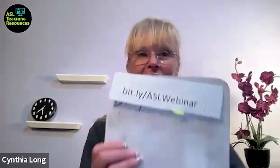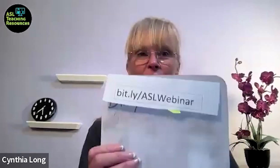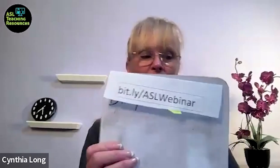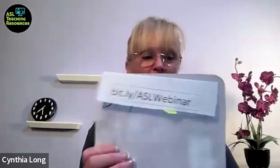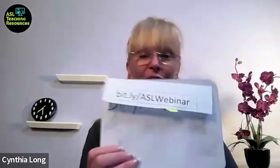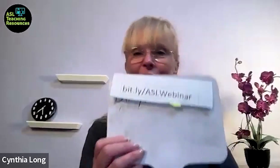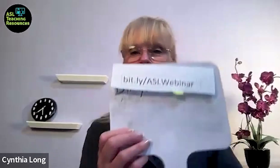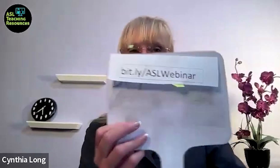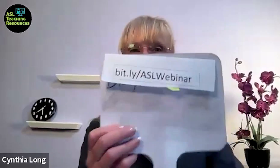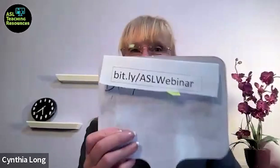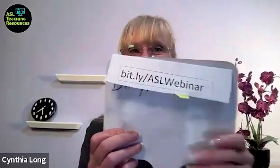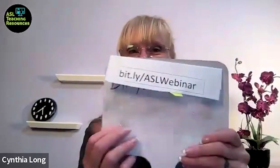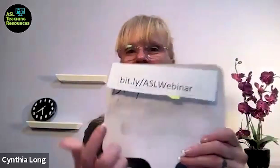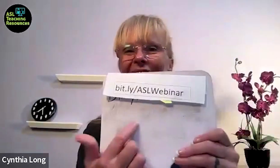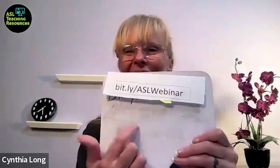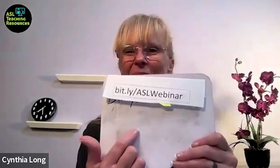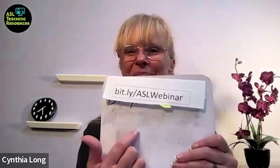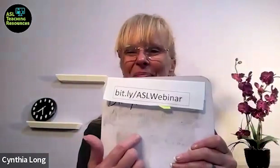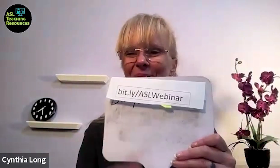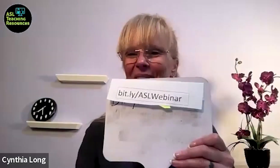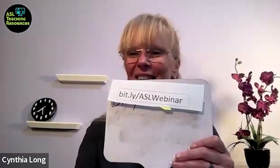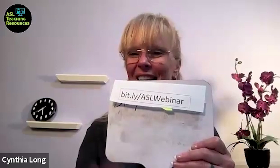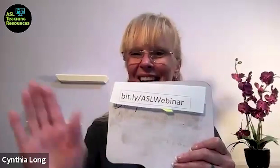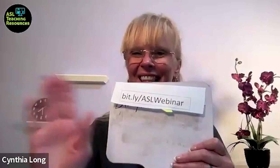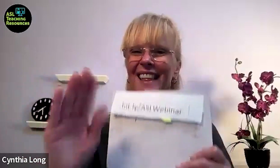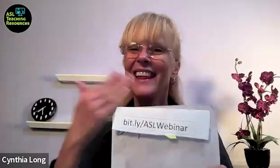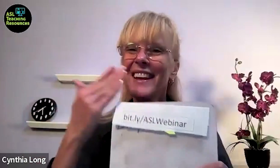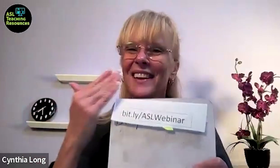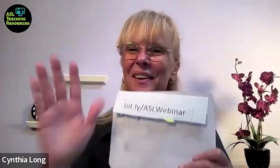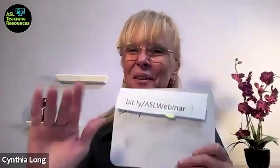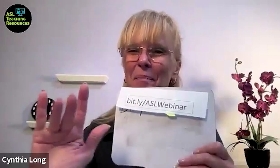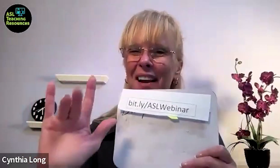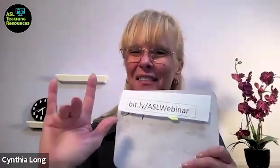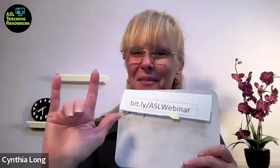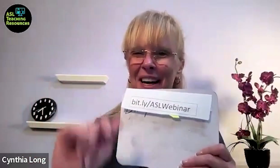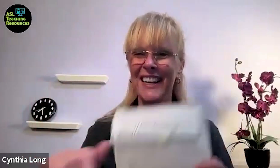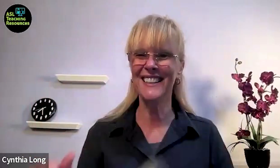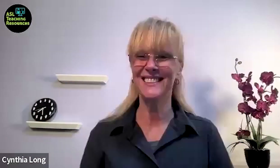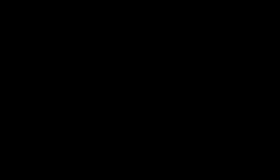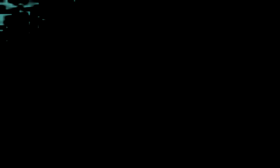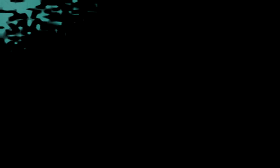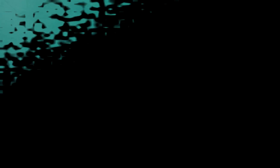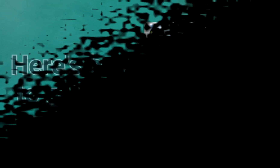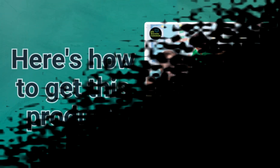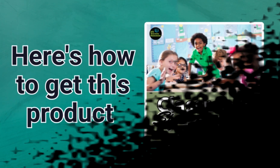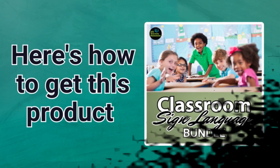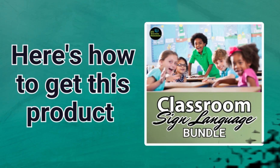again this is where you go to sign up okay thank you bye everybody